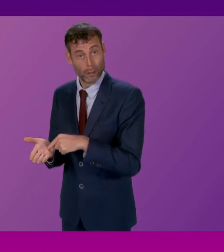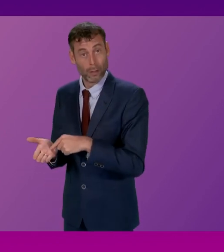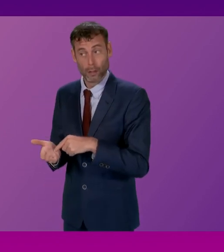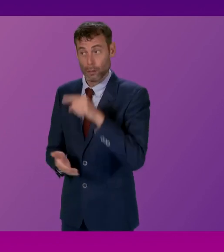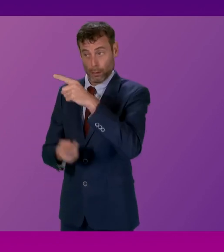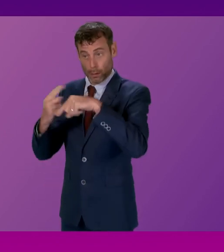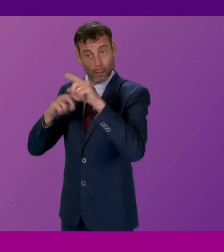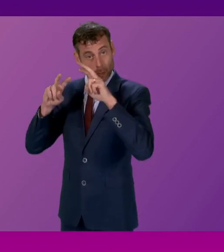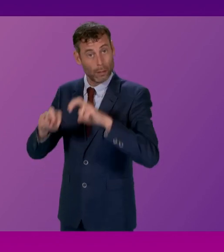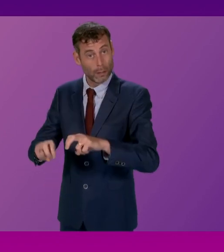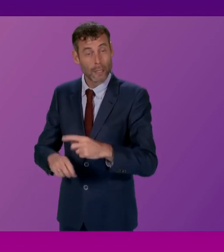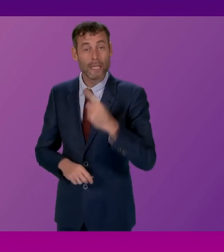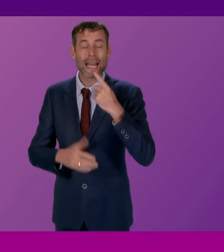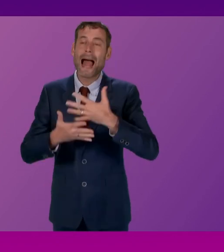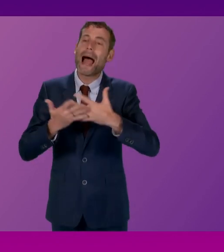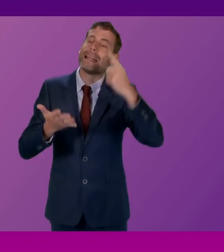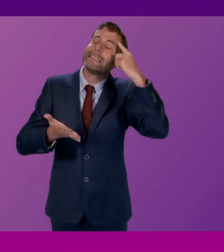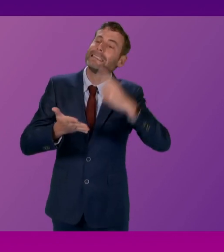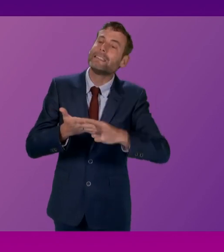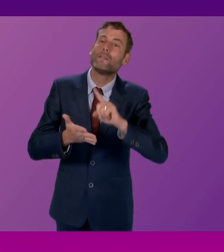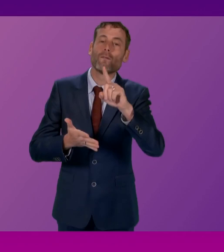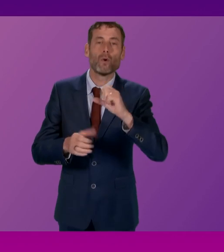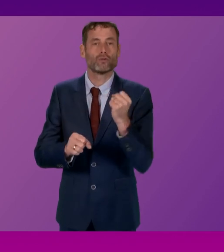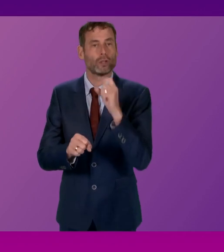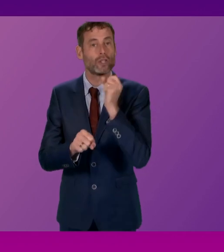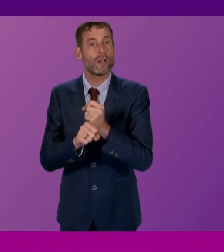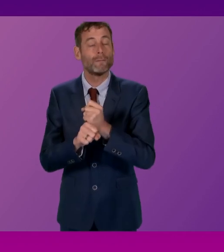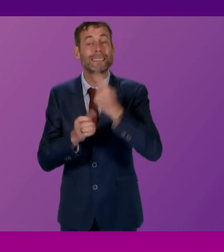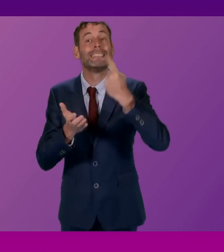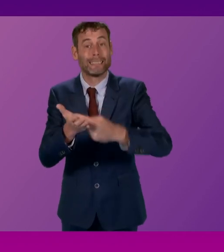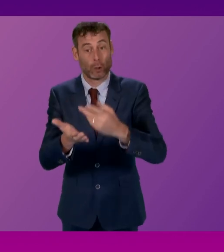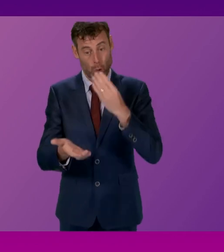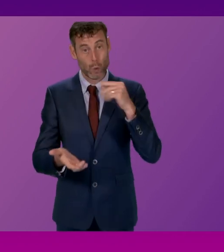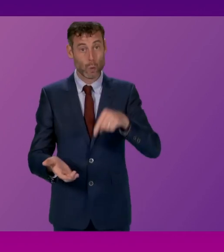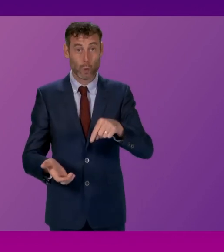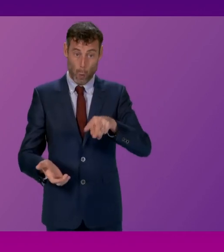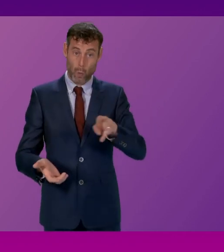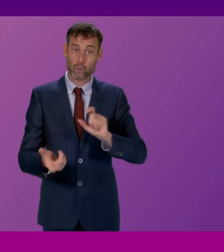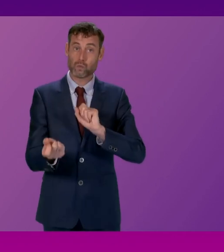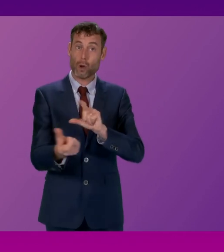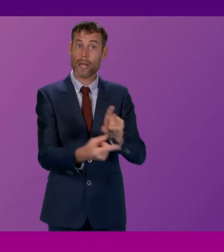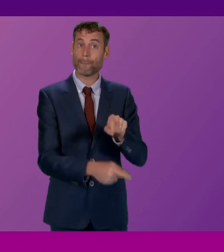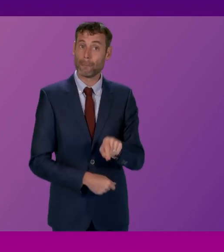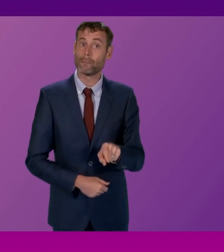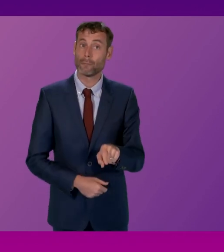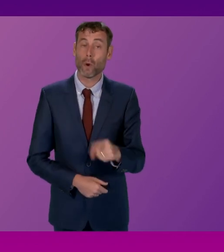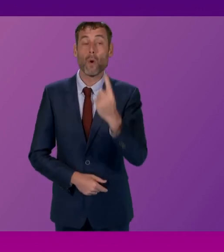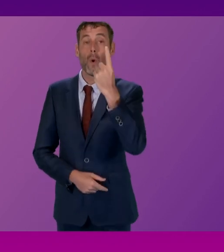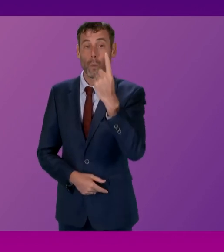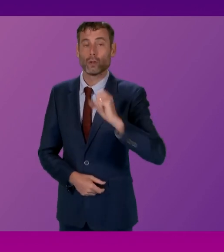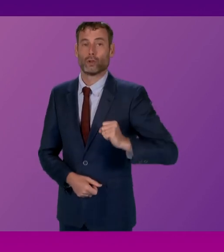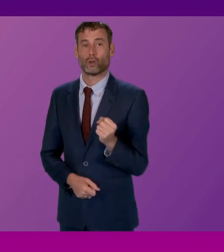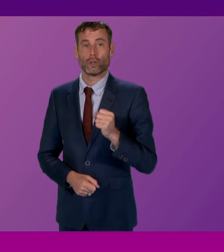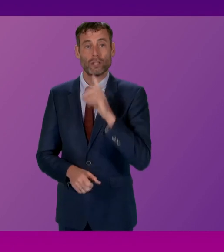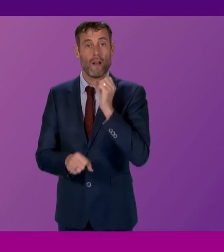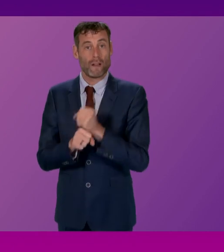decisions that the Scottish government might have to take. And crucially, one Scottish government official has